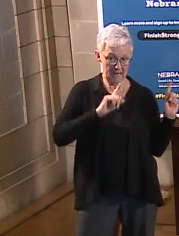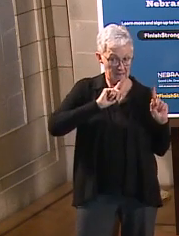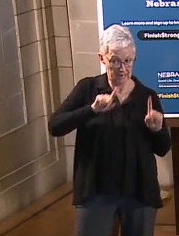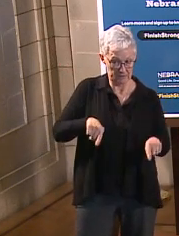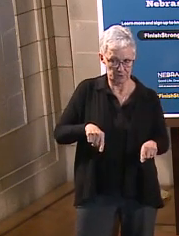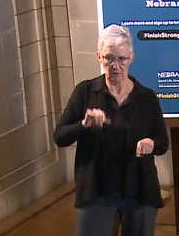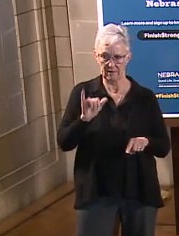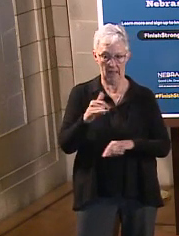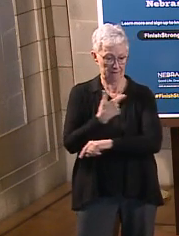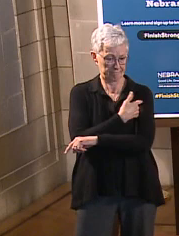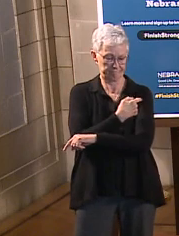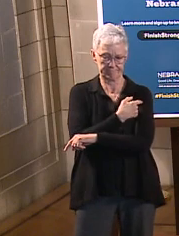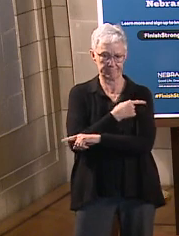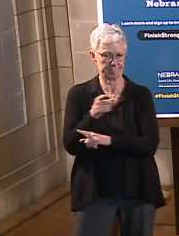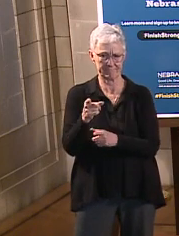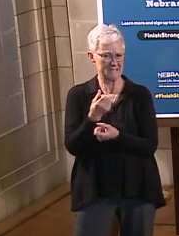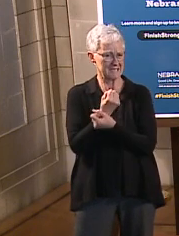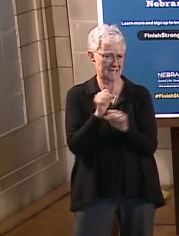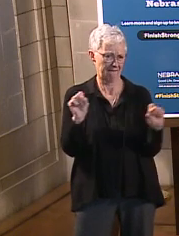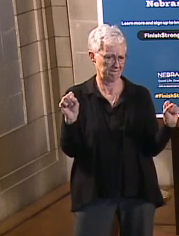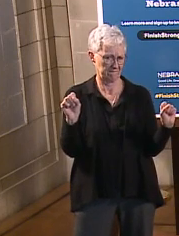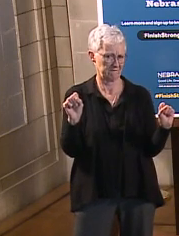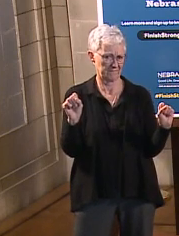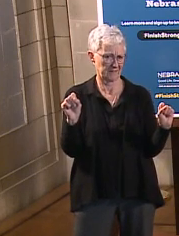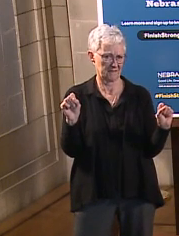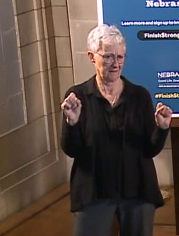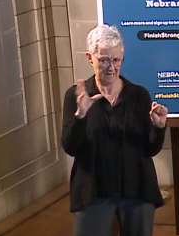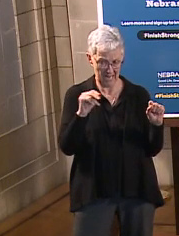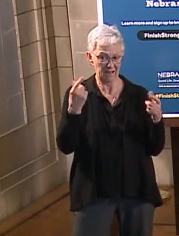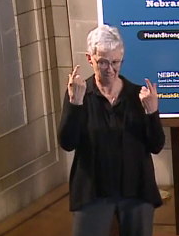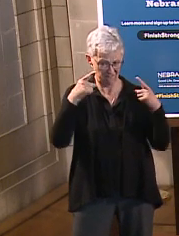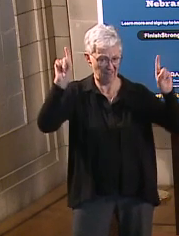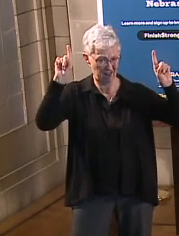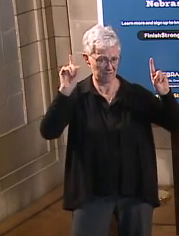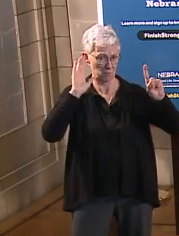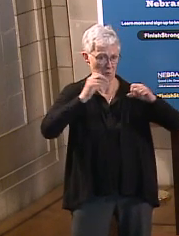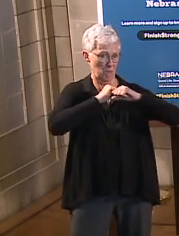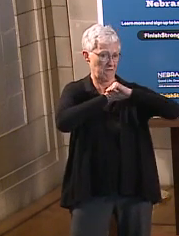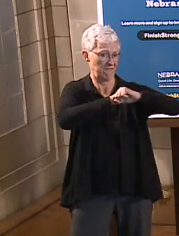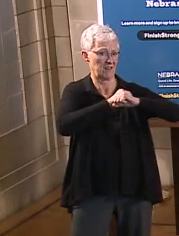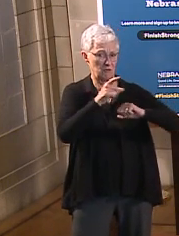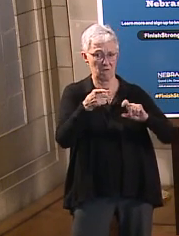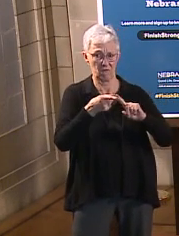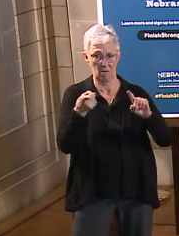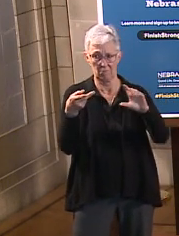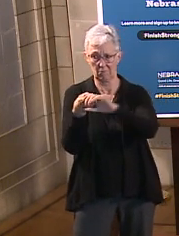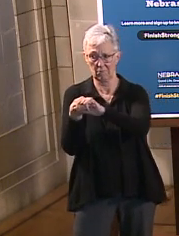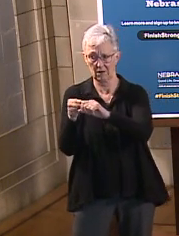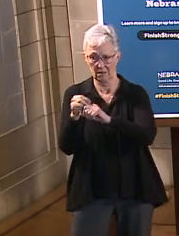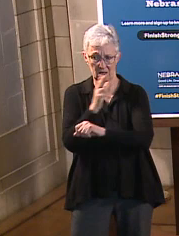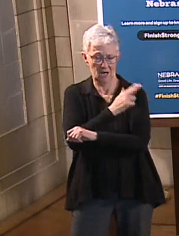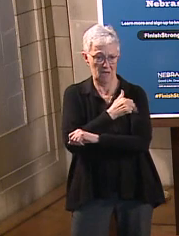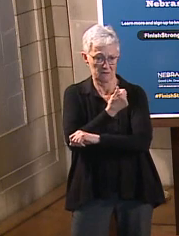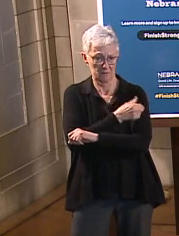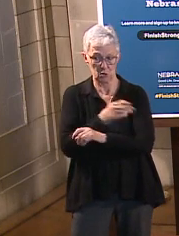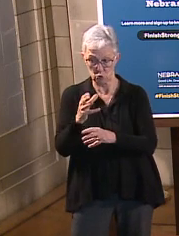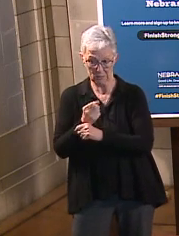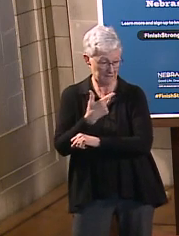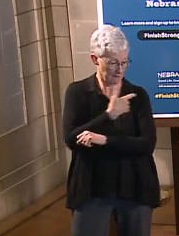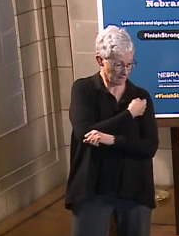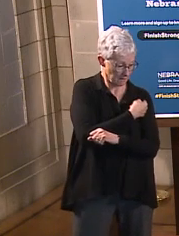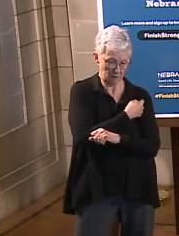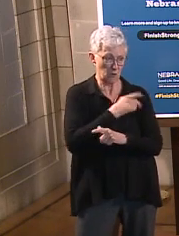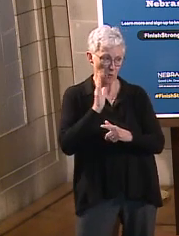that key part is important. Both parts are important. But look, this is what's going to keep you out of the hospital. It's going to prevent you from dying if you get coronavirus.